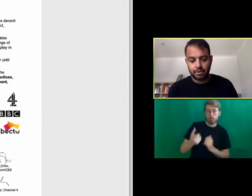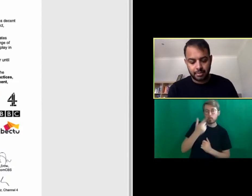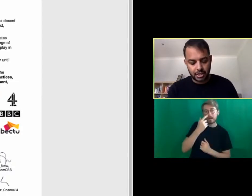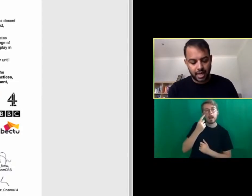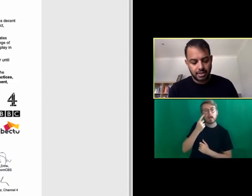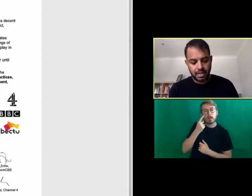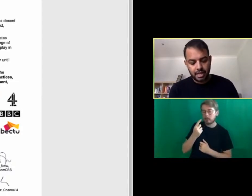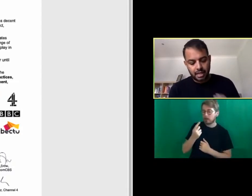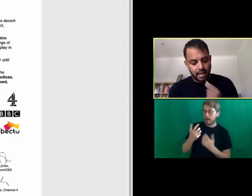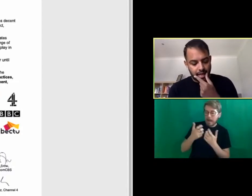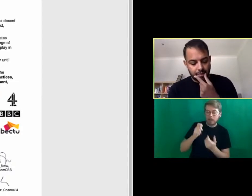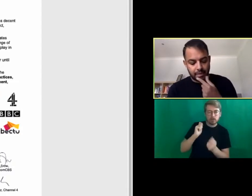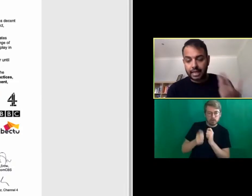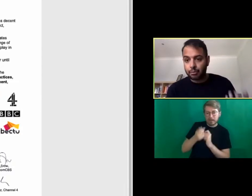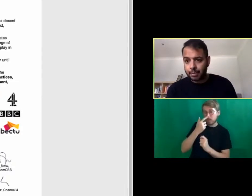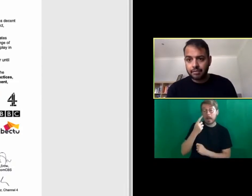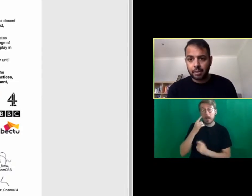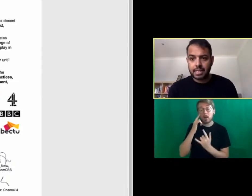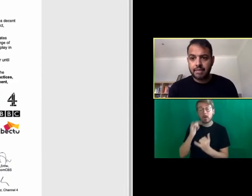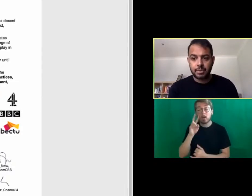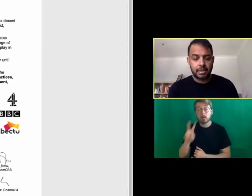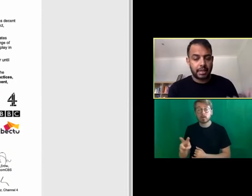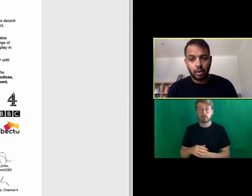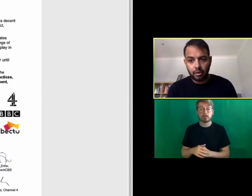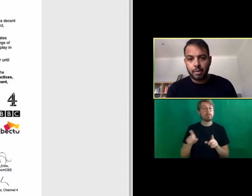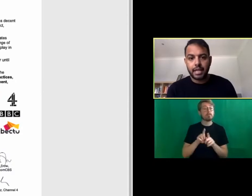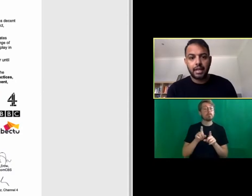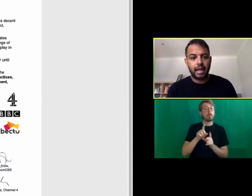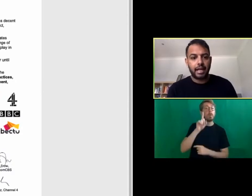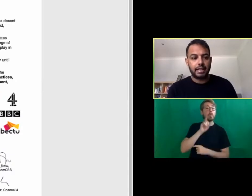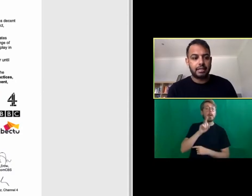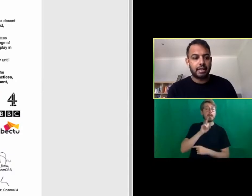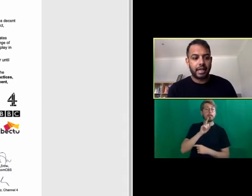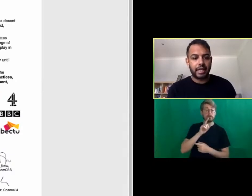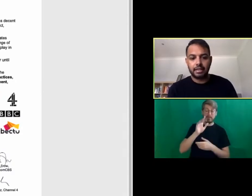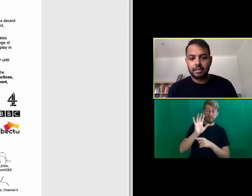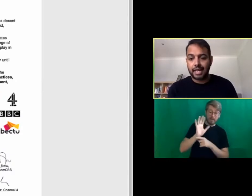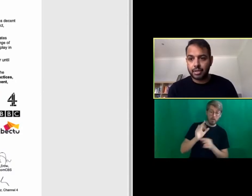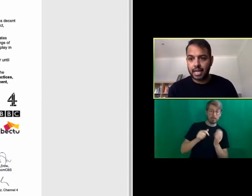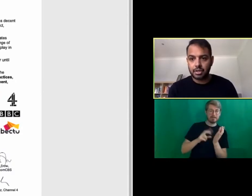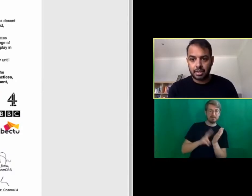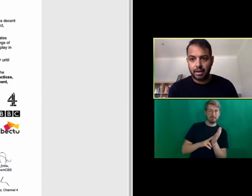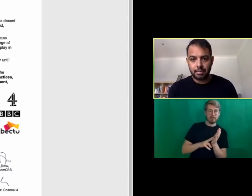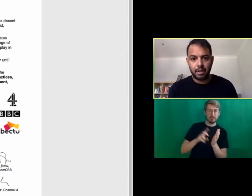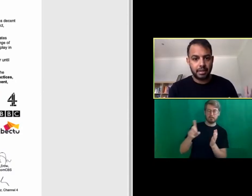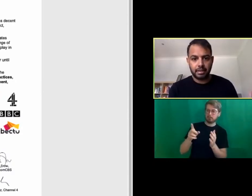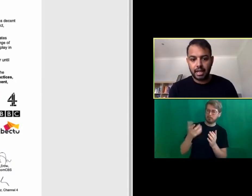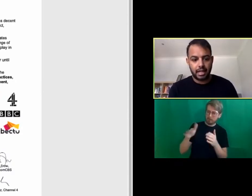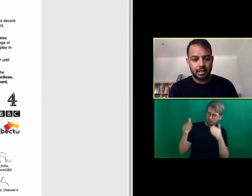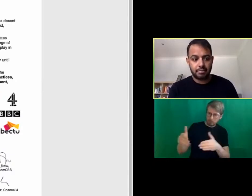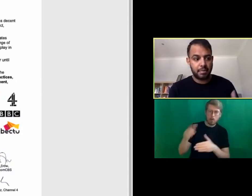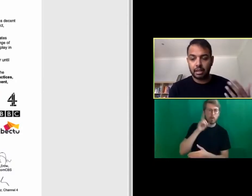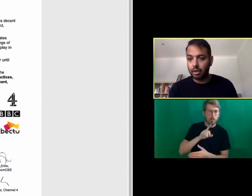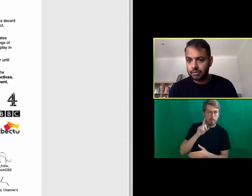things can possibly change um and again women in film and tv as well doing a lot for women and you know and talent retention in that department